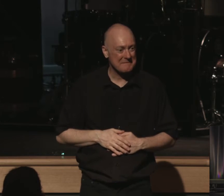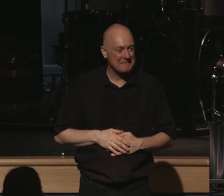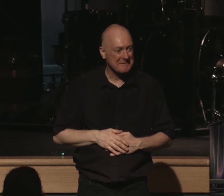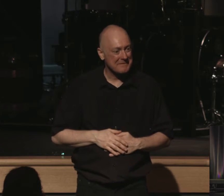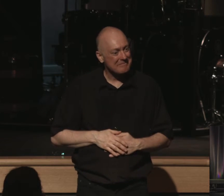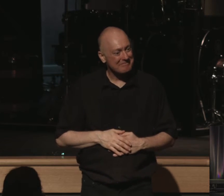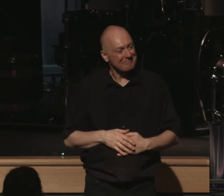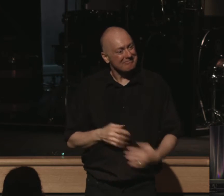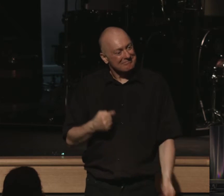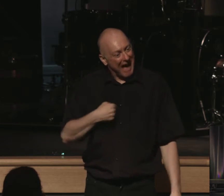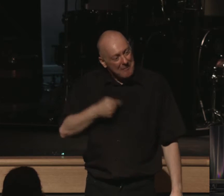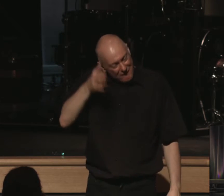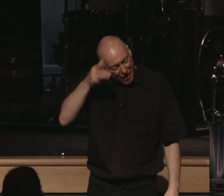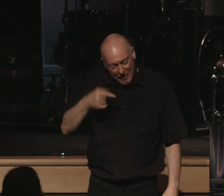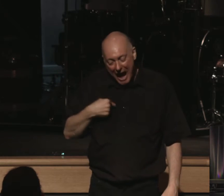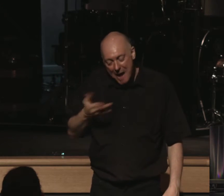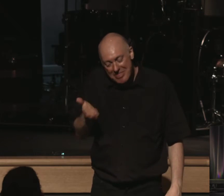Their dad is there for them now.